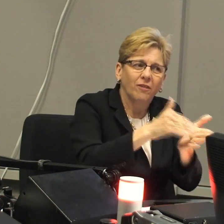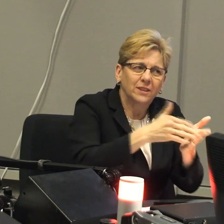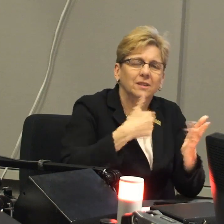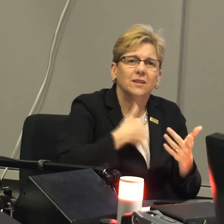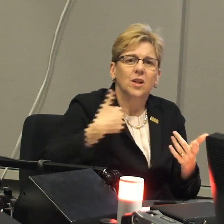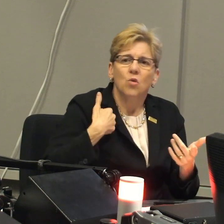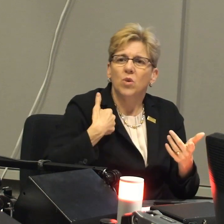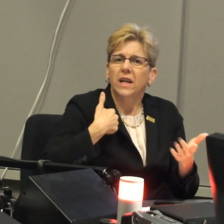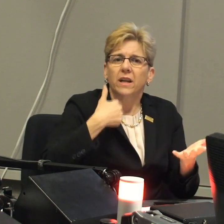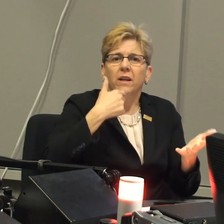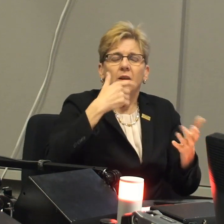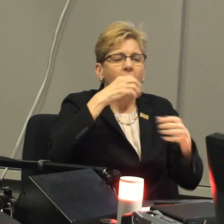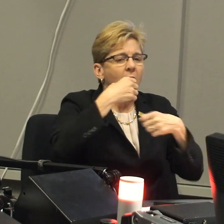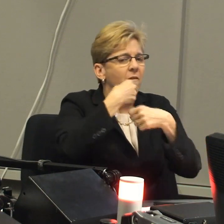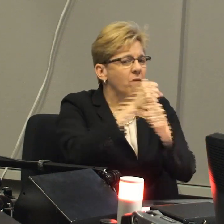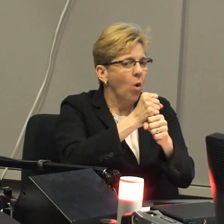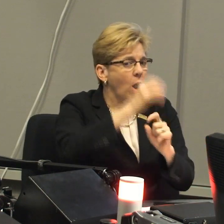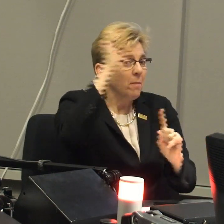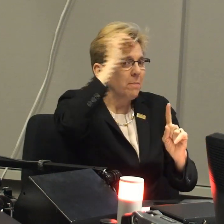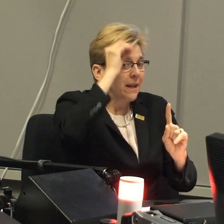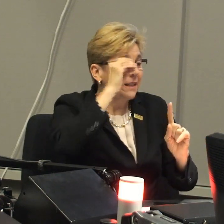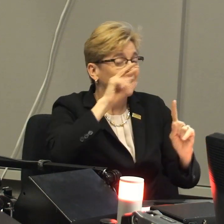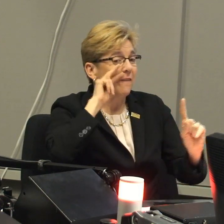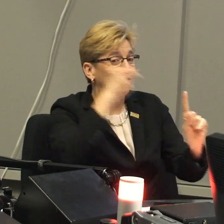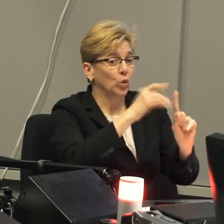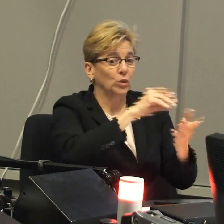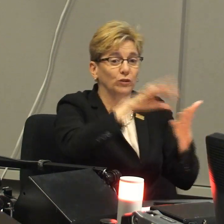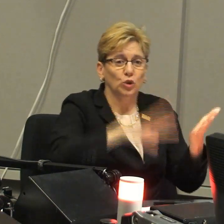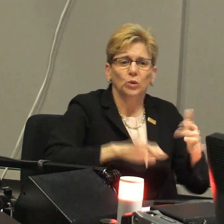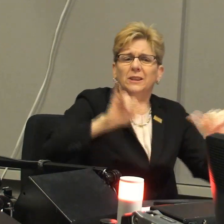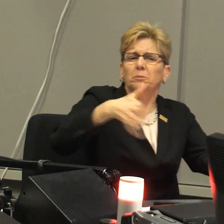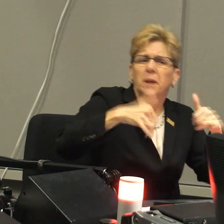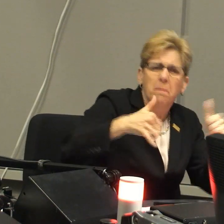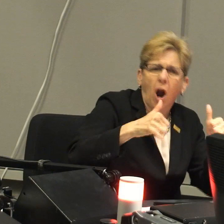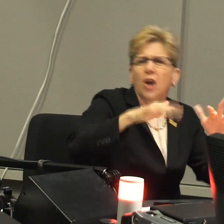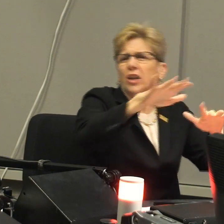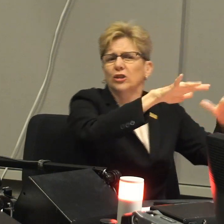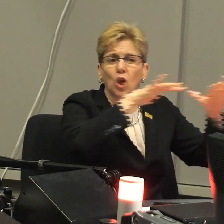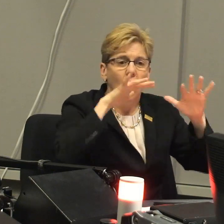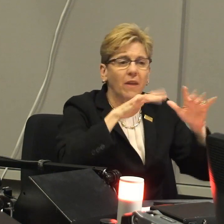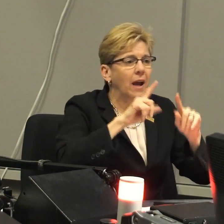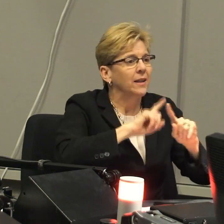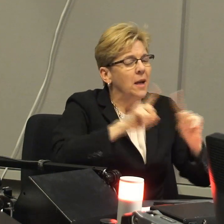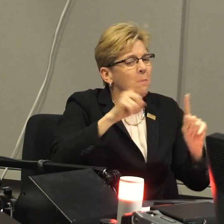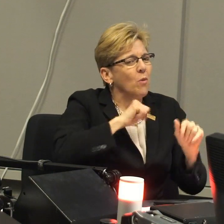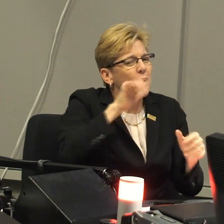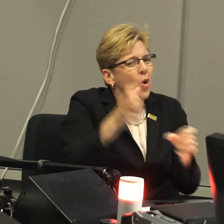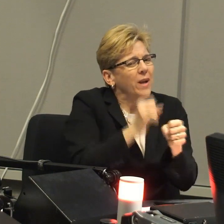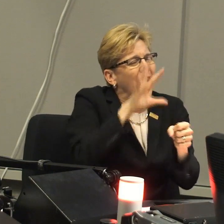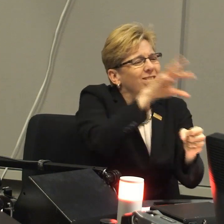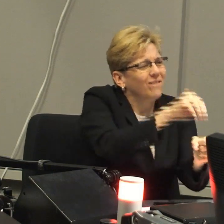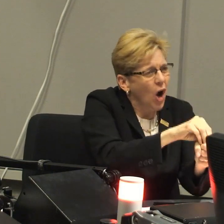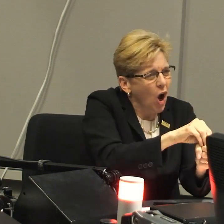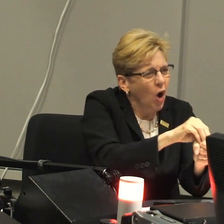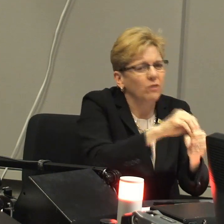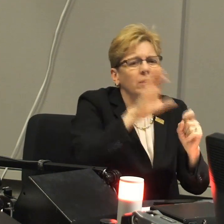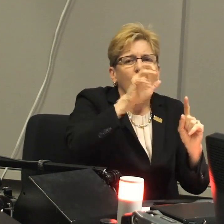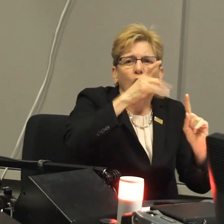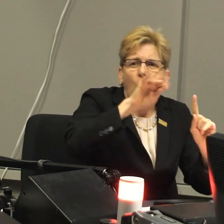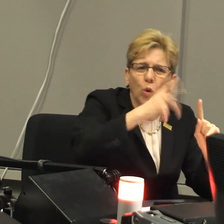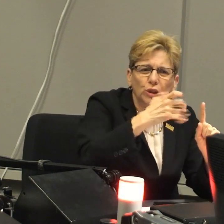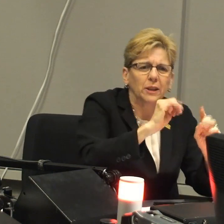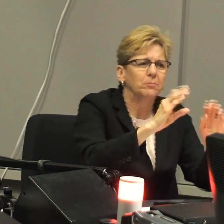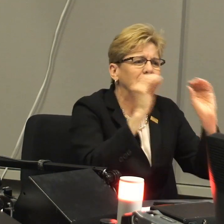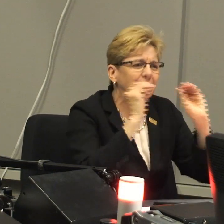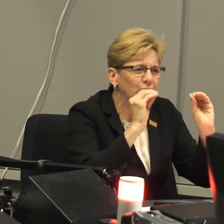And so I think too often we form opinions and views of the students as being, you know, partiers and that kind of thing.